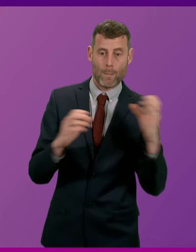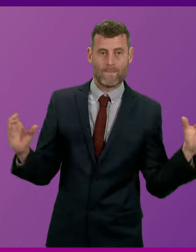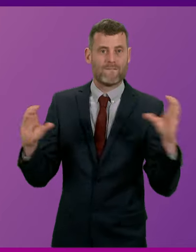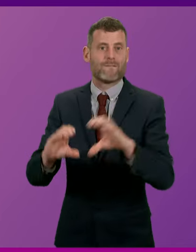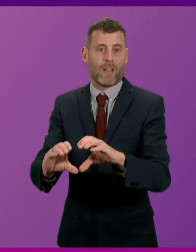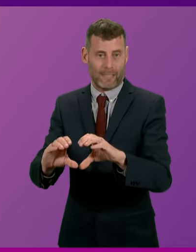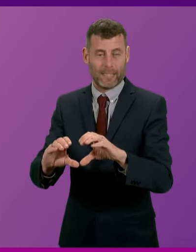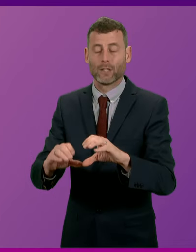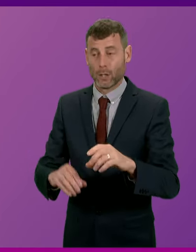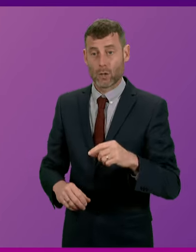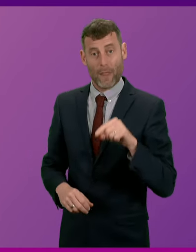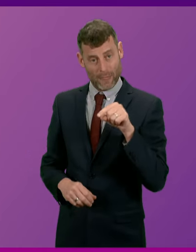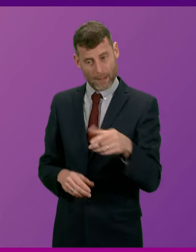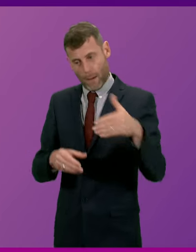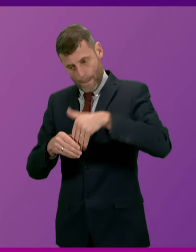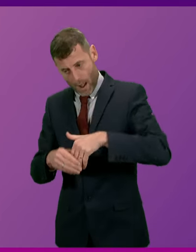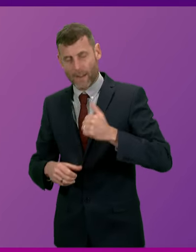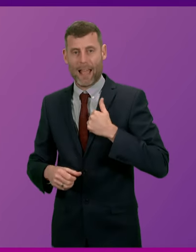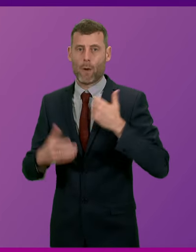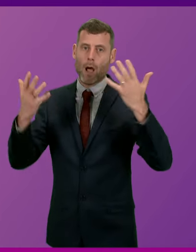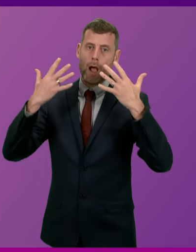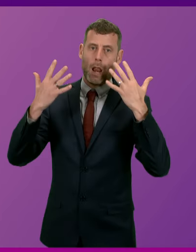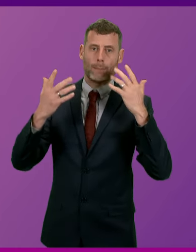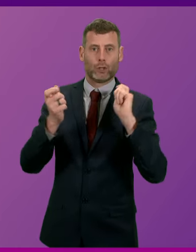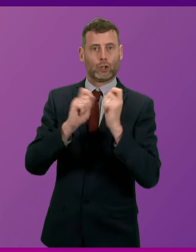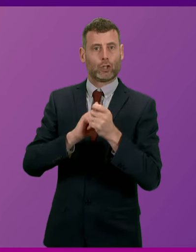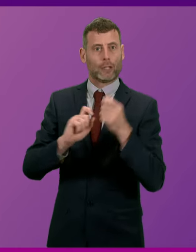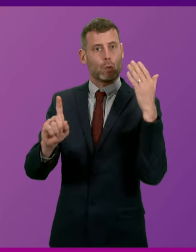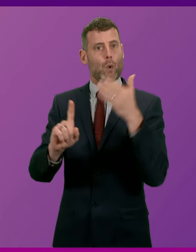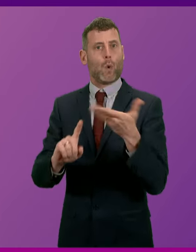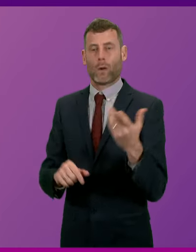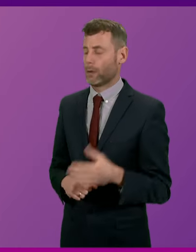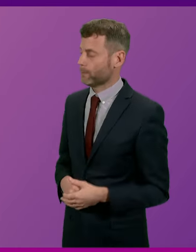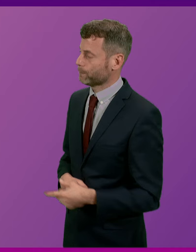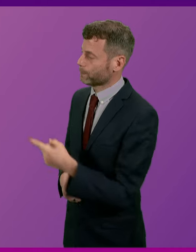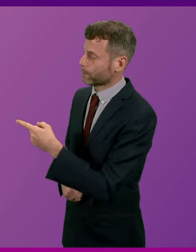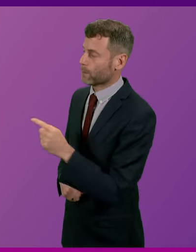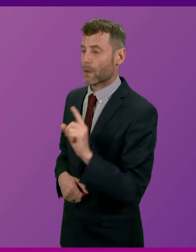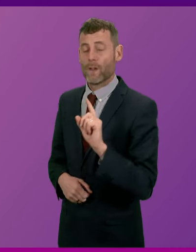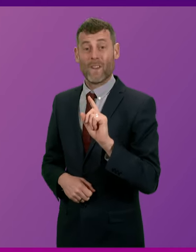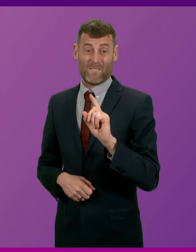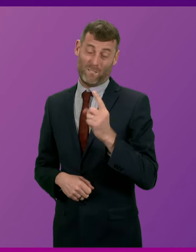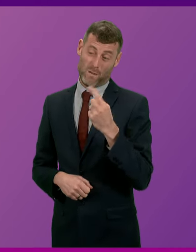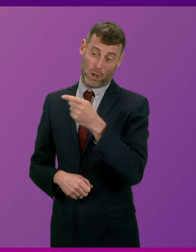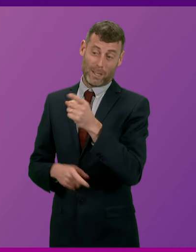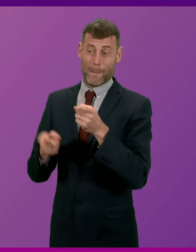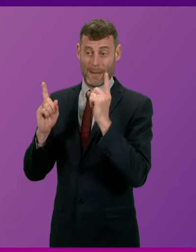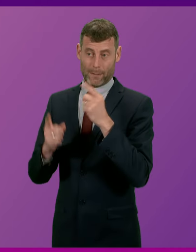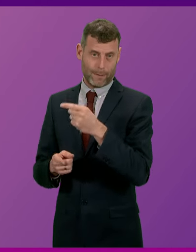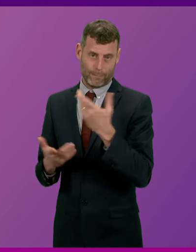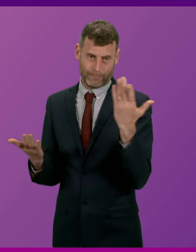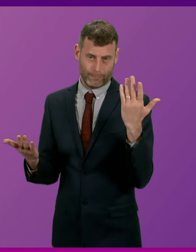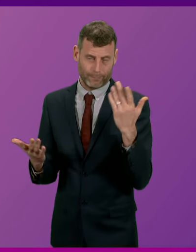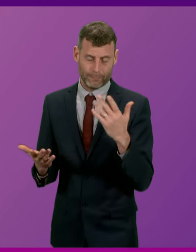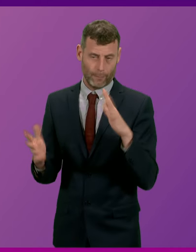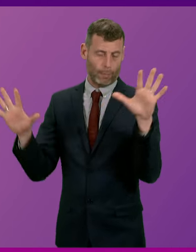delivery of our climate change goals. Liam Kerr. Well, the First Minister is ignorant of having the largest cash terms